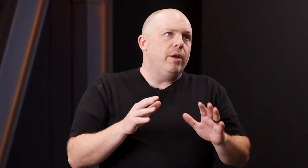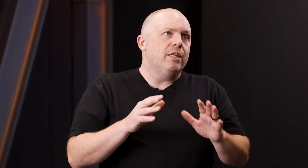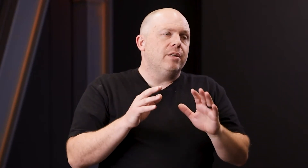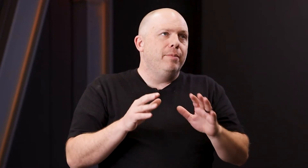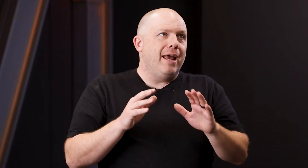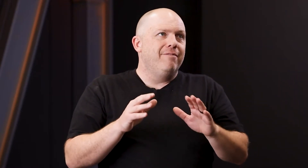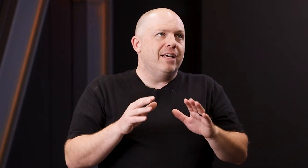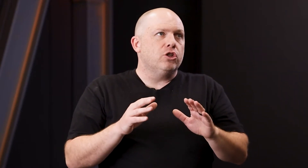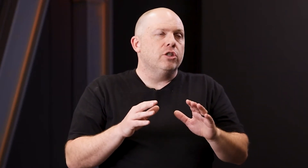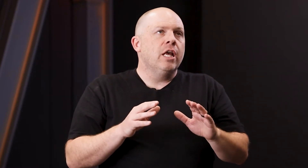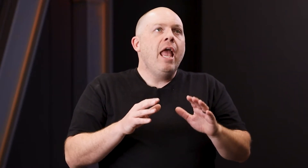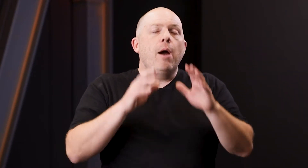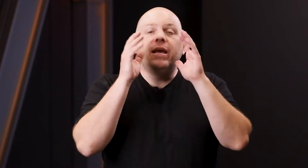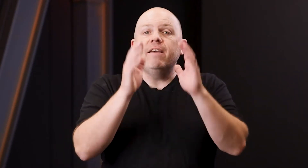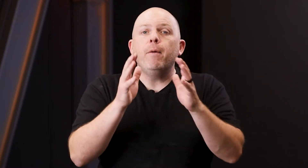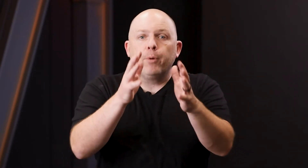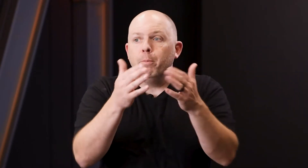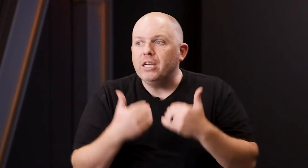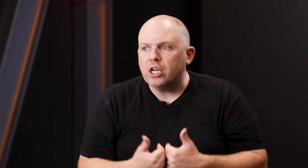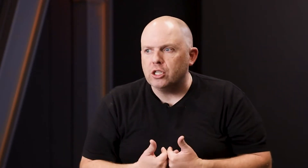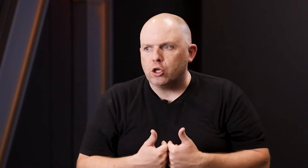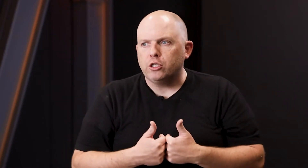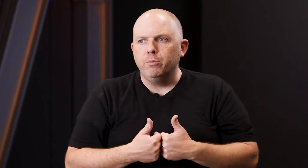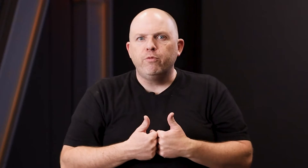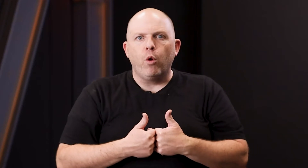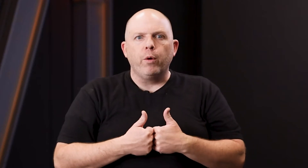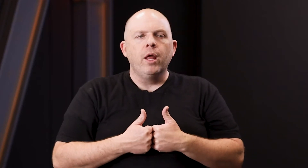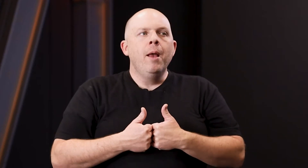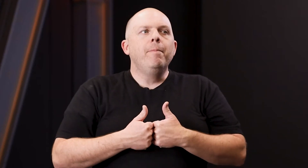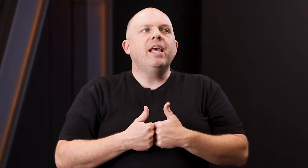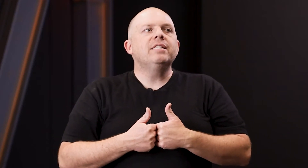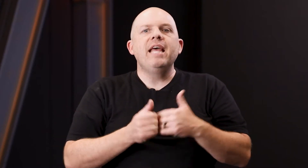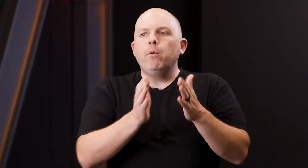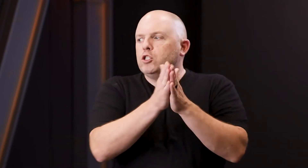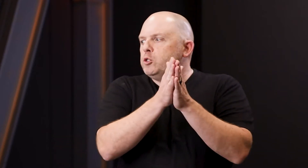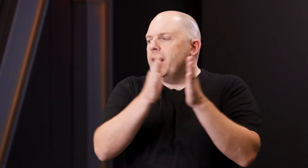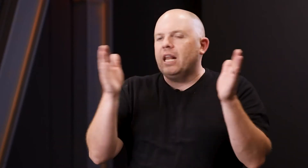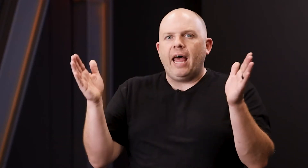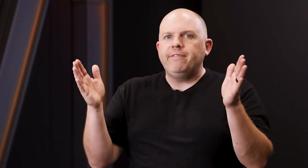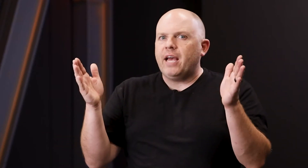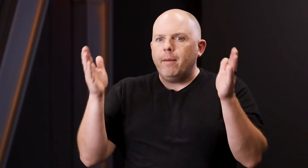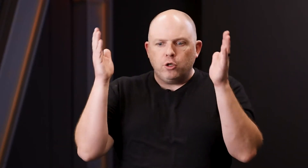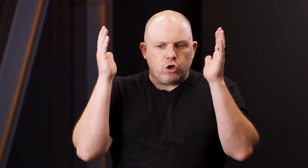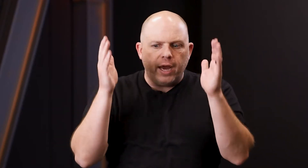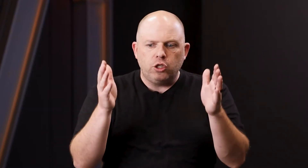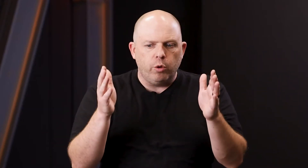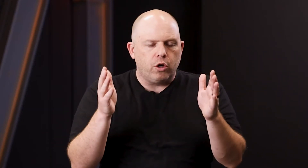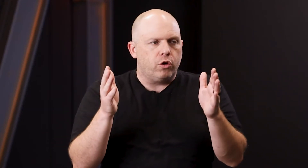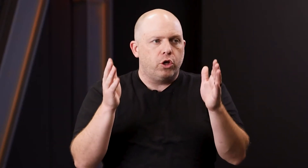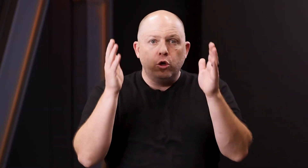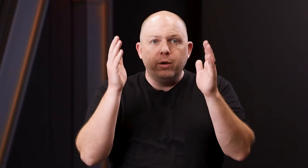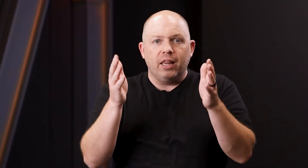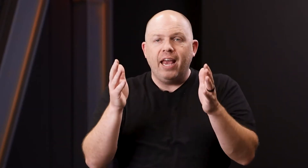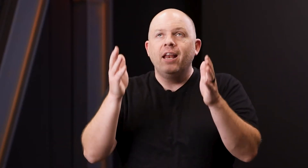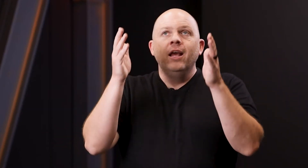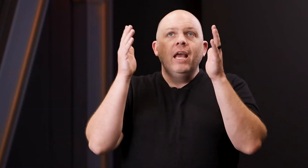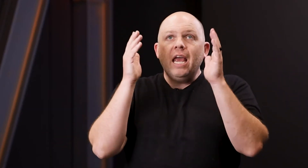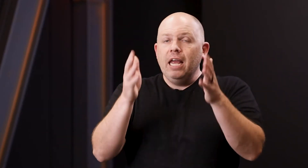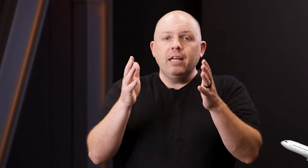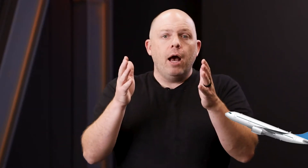many someday investors and we give them permission to start to move forward because they will spend a lifetime trying to accumulate income,